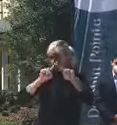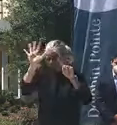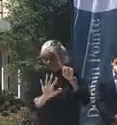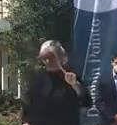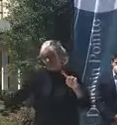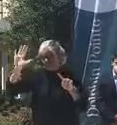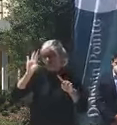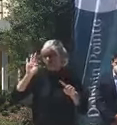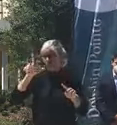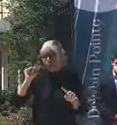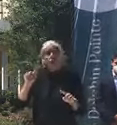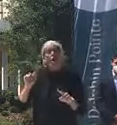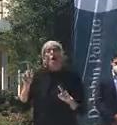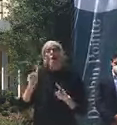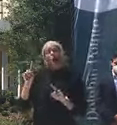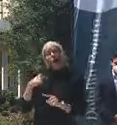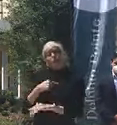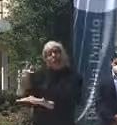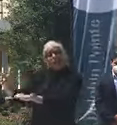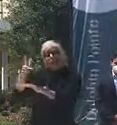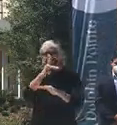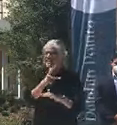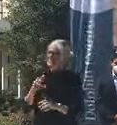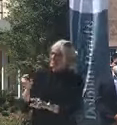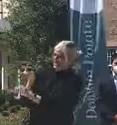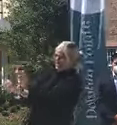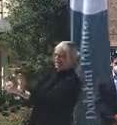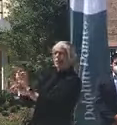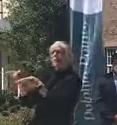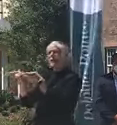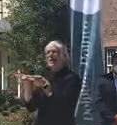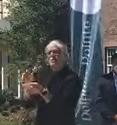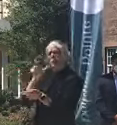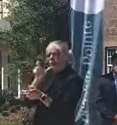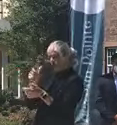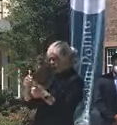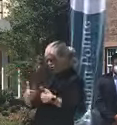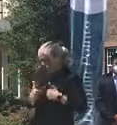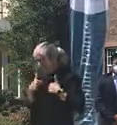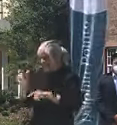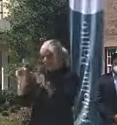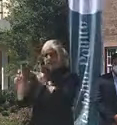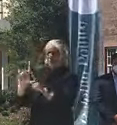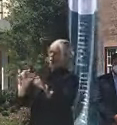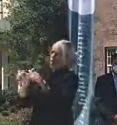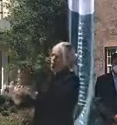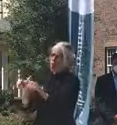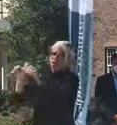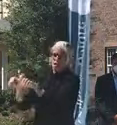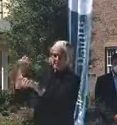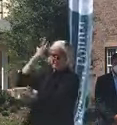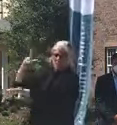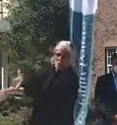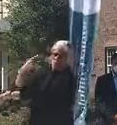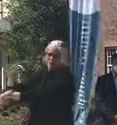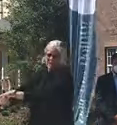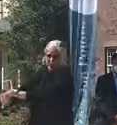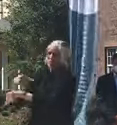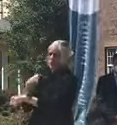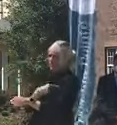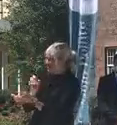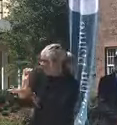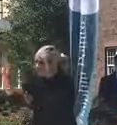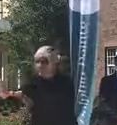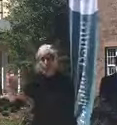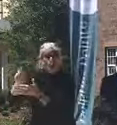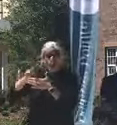long-term care facilities, testing both residents and staff. You get the results back same day. And we're able